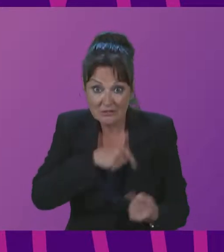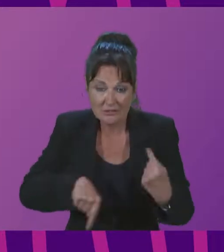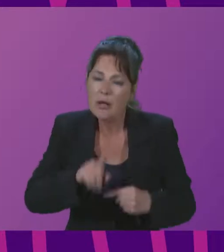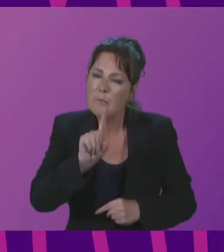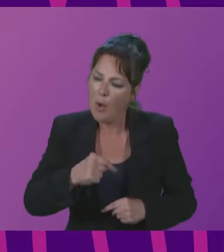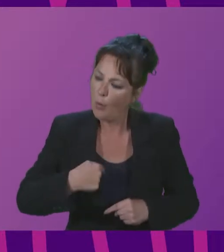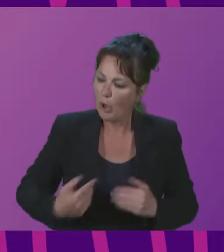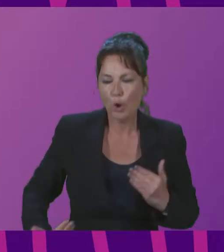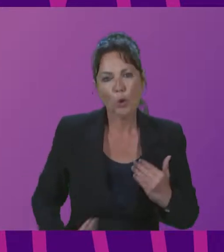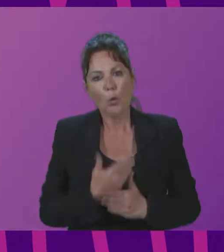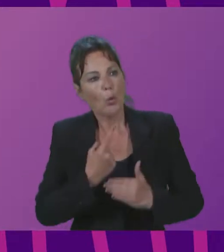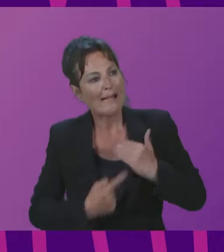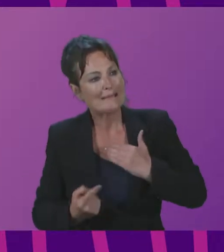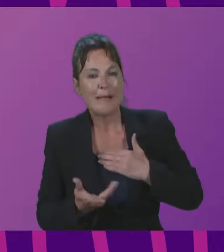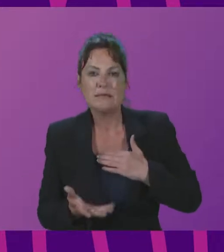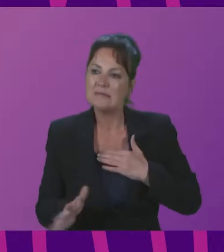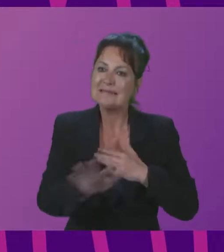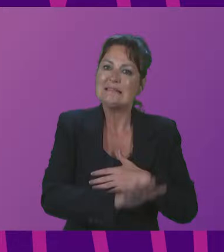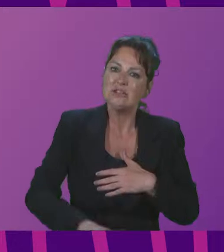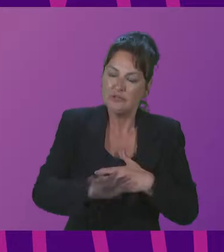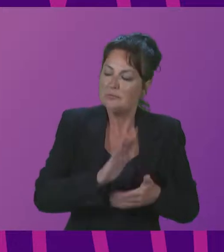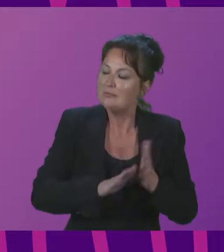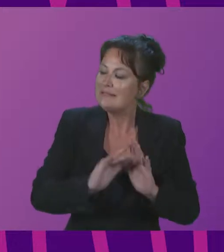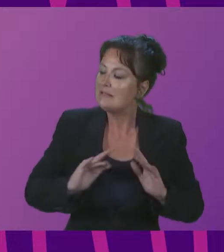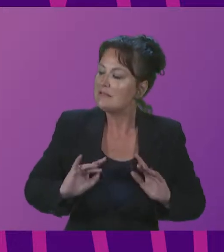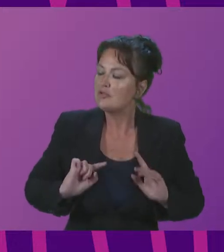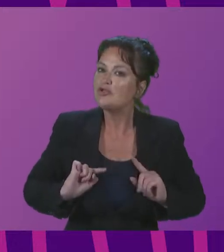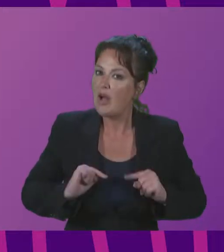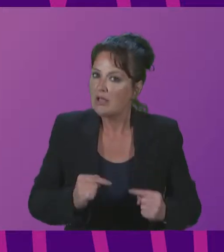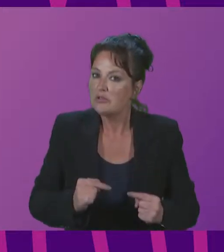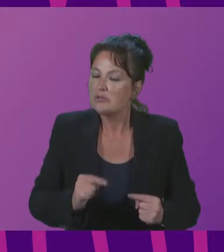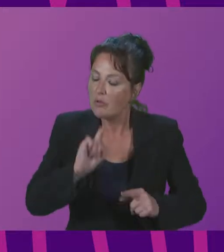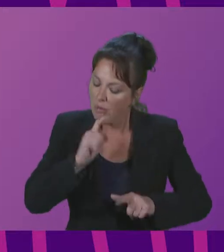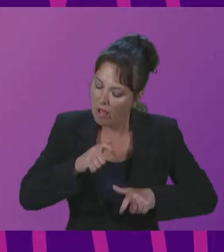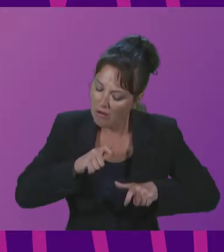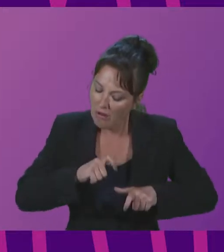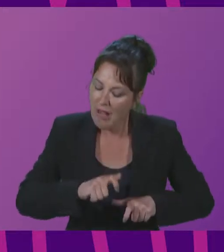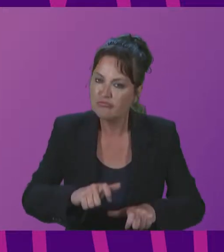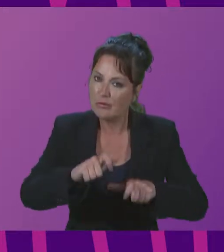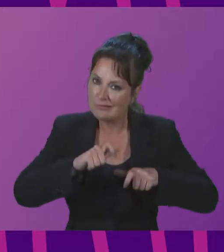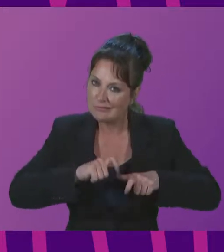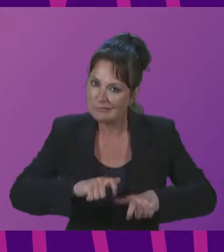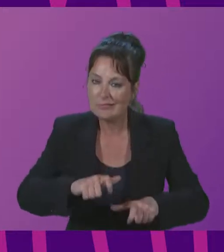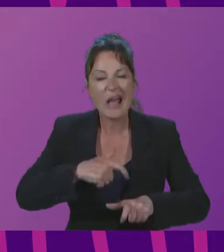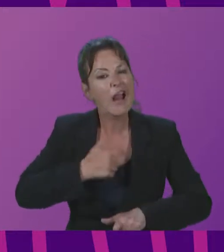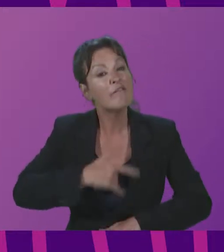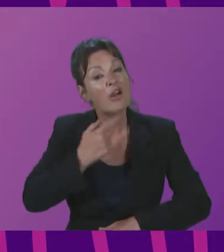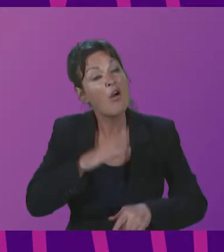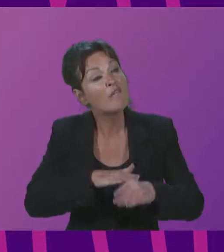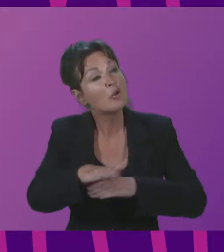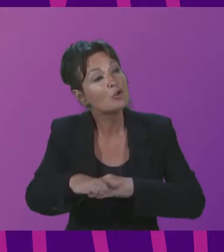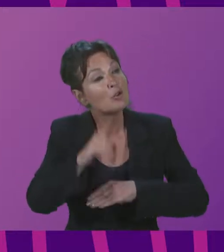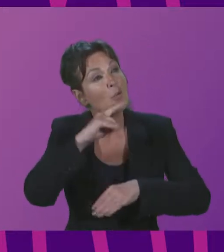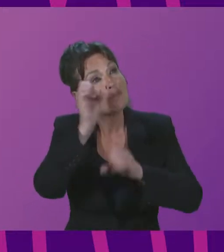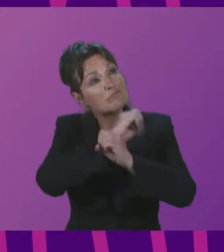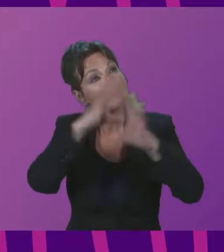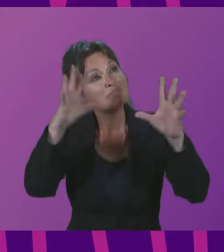a new nation, the challenges that we are facing now will carry on and in the future will be better and will